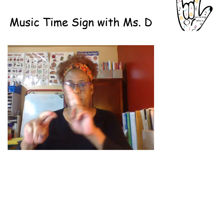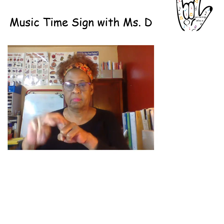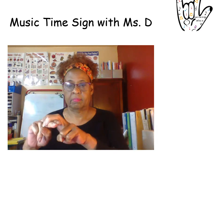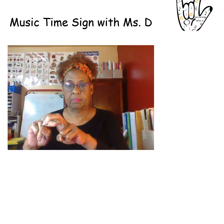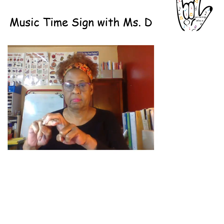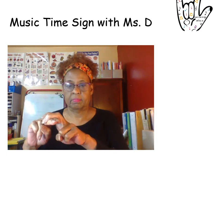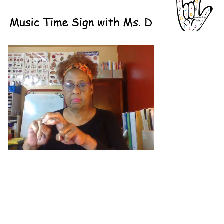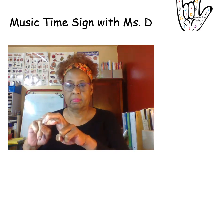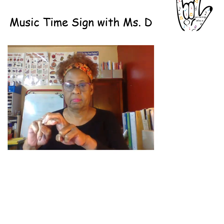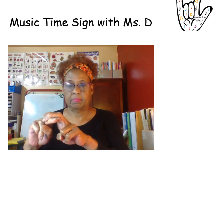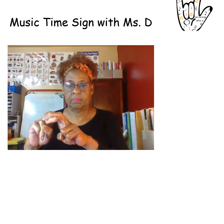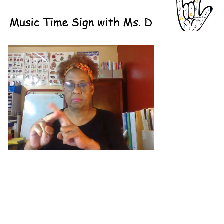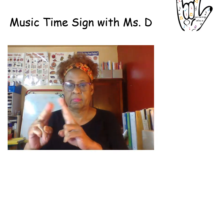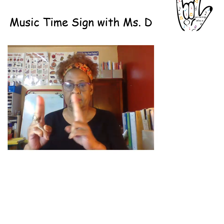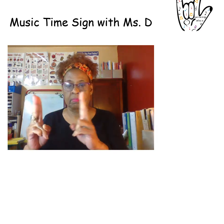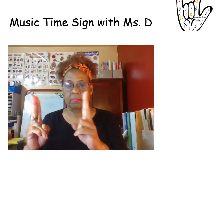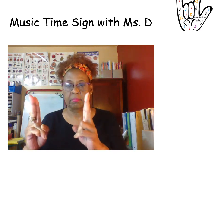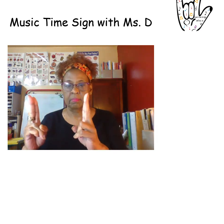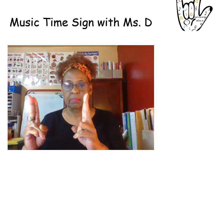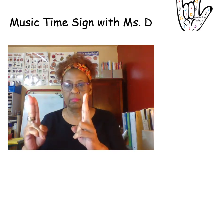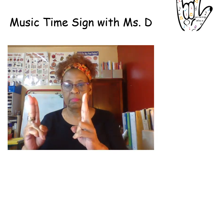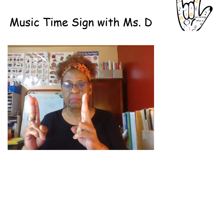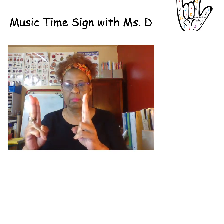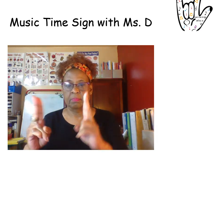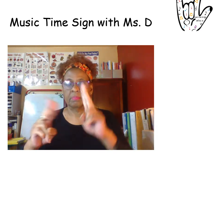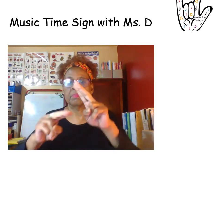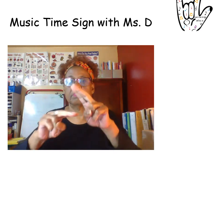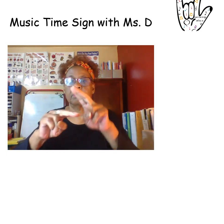Thank you,